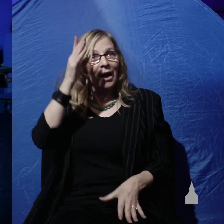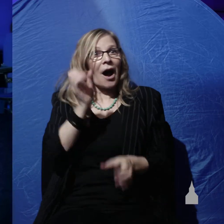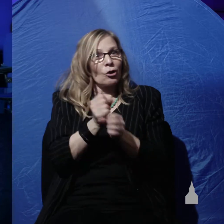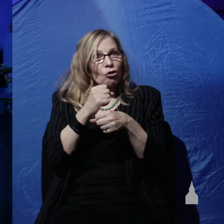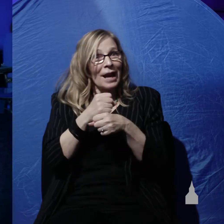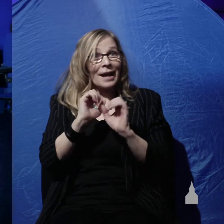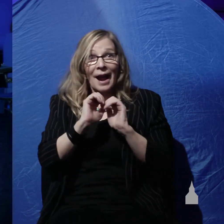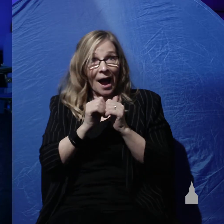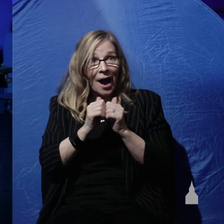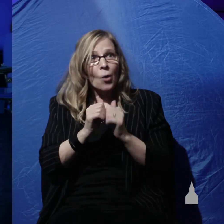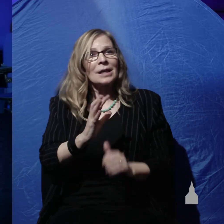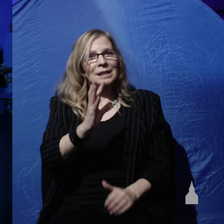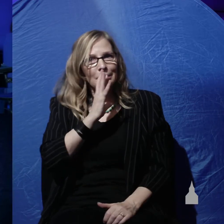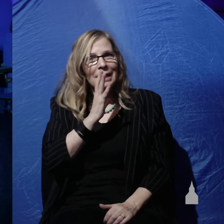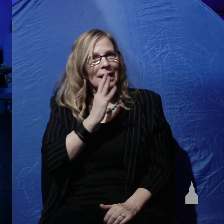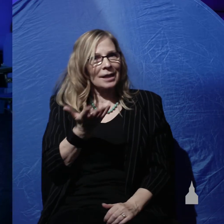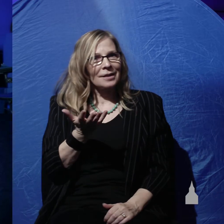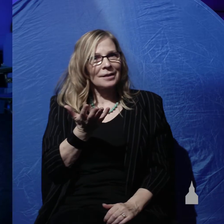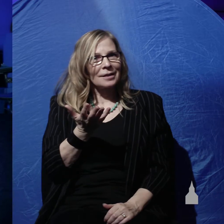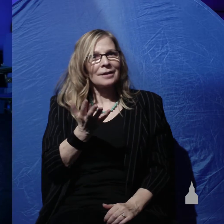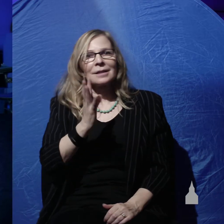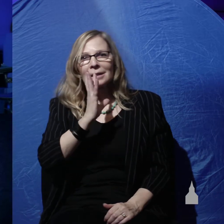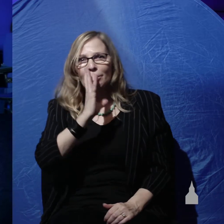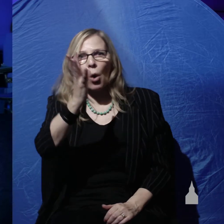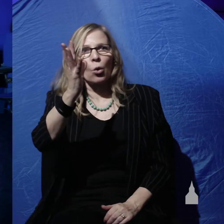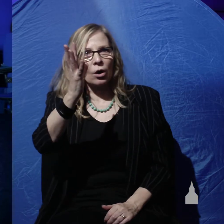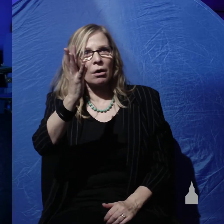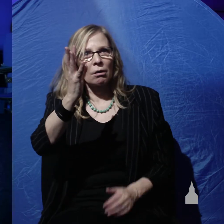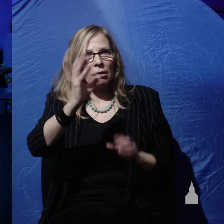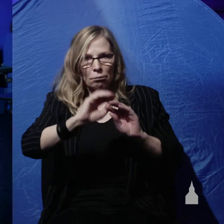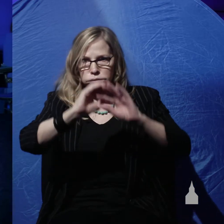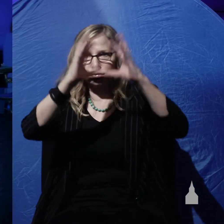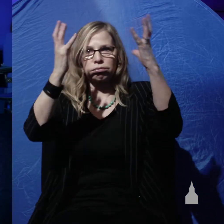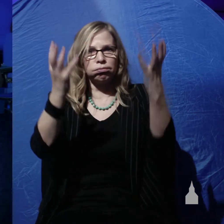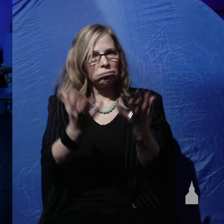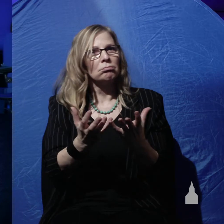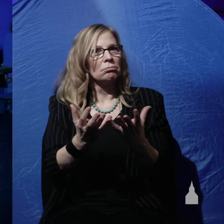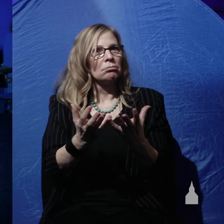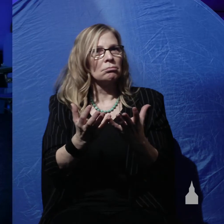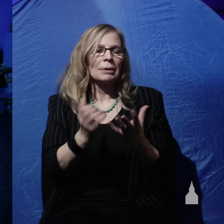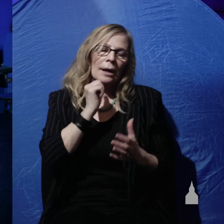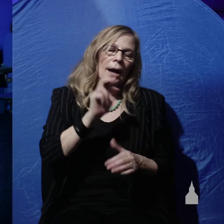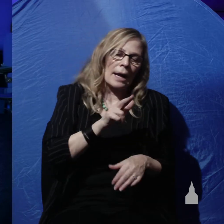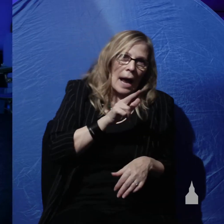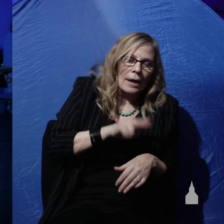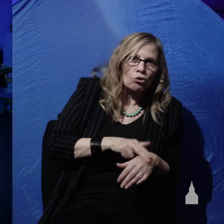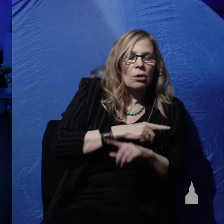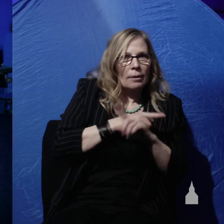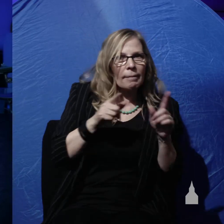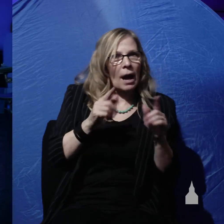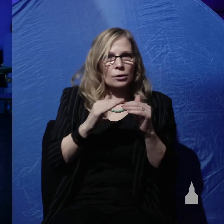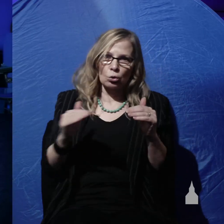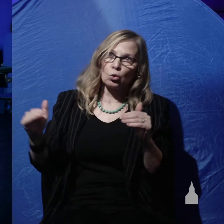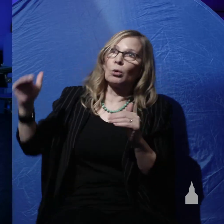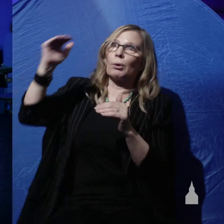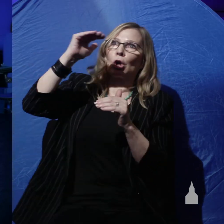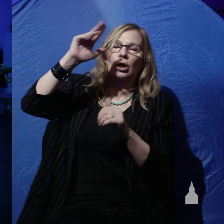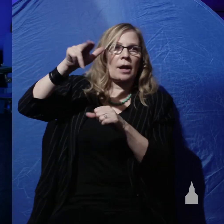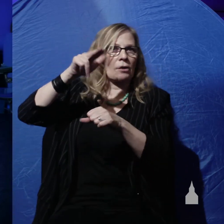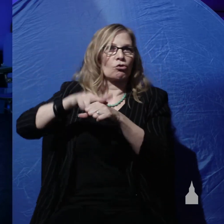spoke his creation into existence. It was supernatural. It was not natural. It was not the result of time and chance